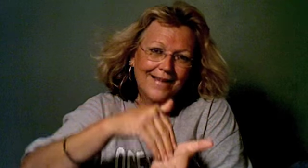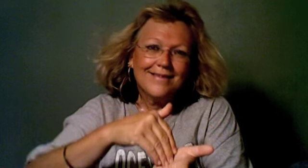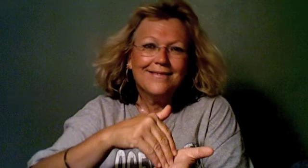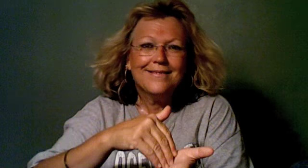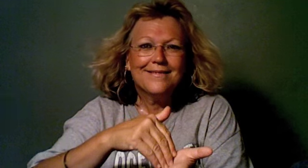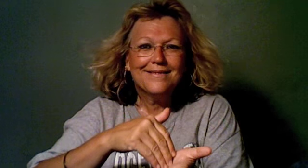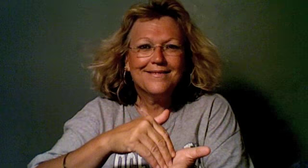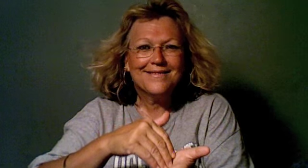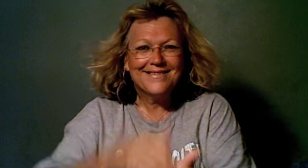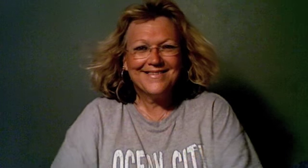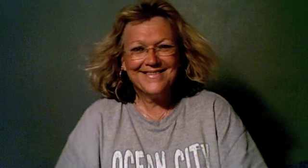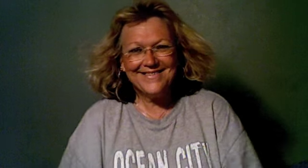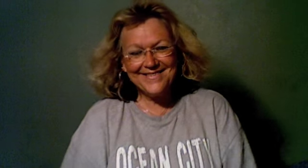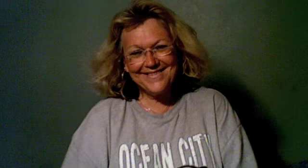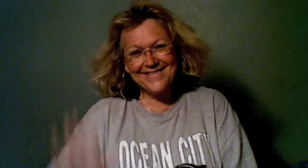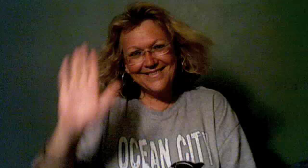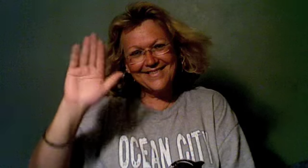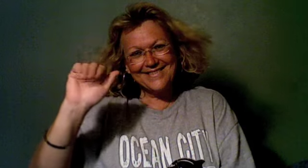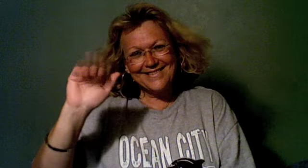good to back again.